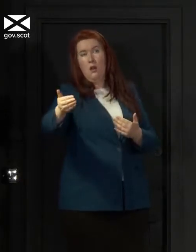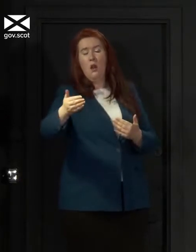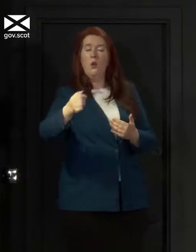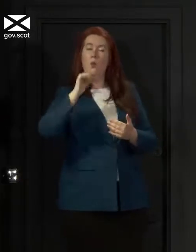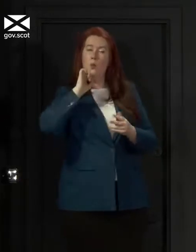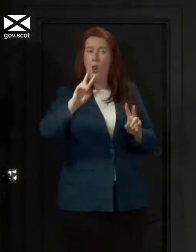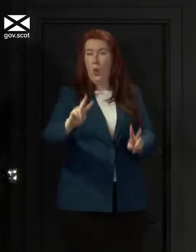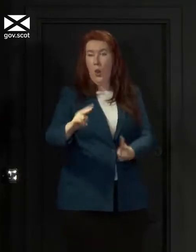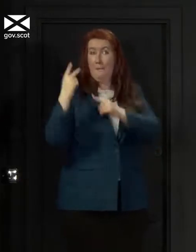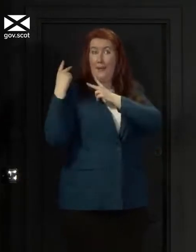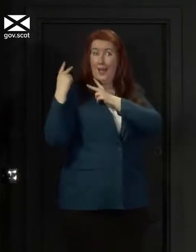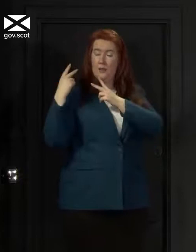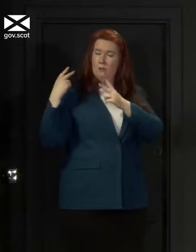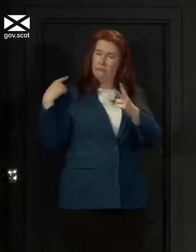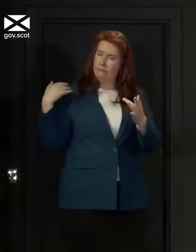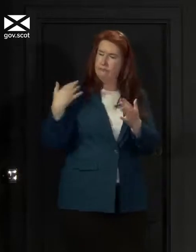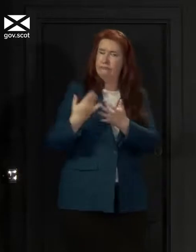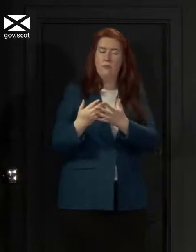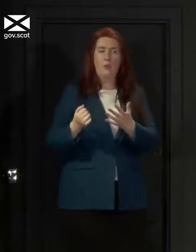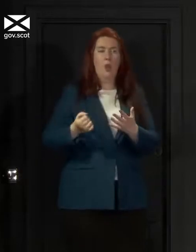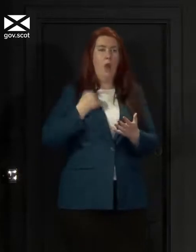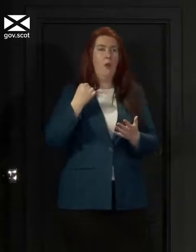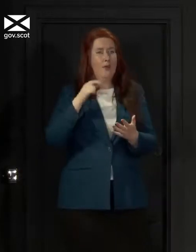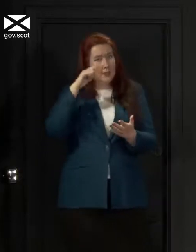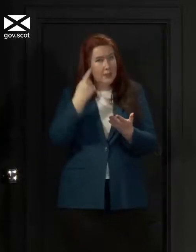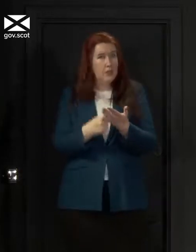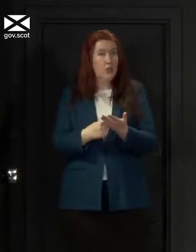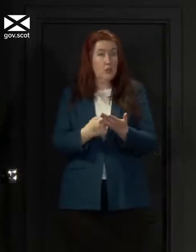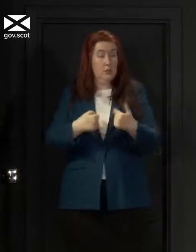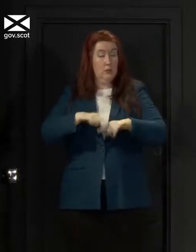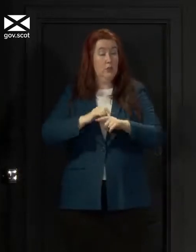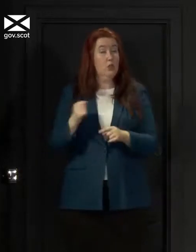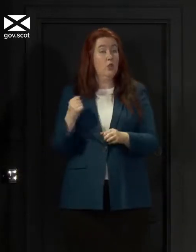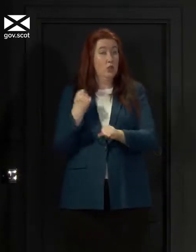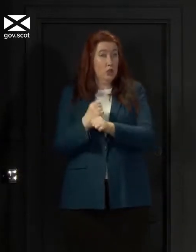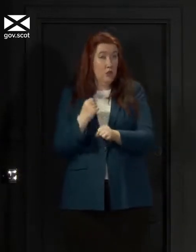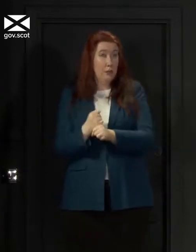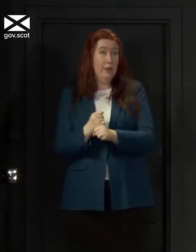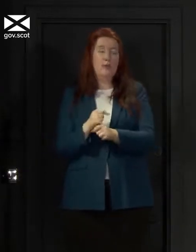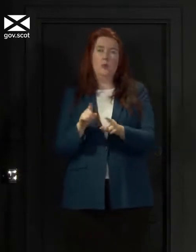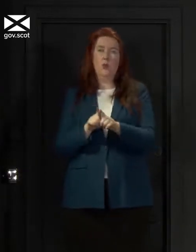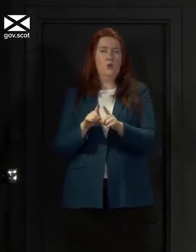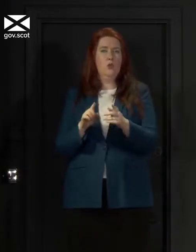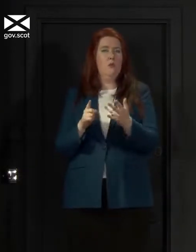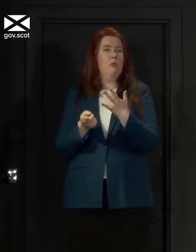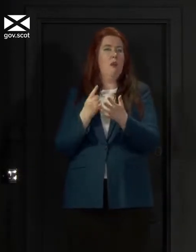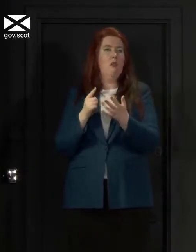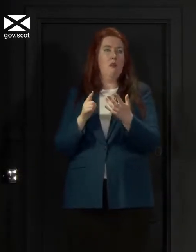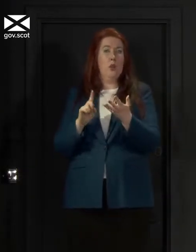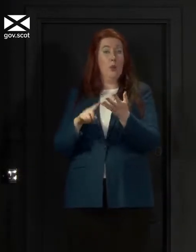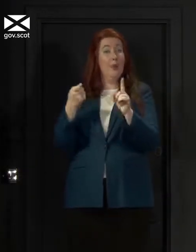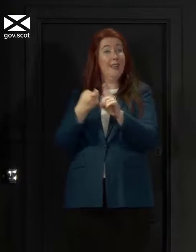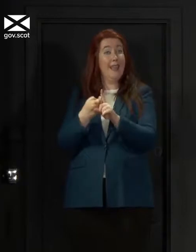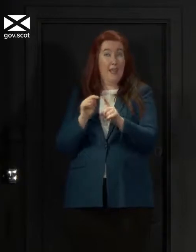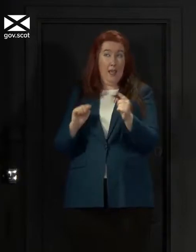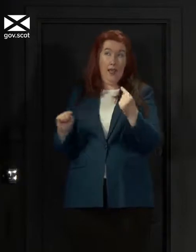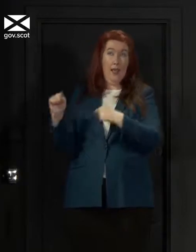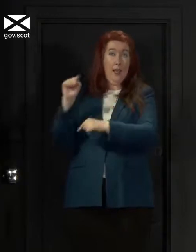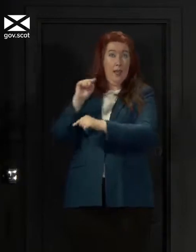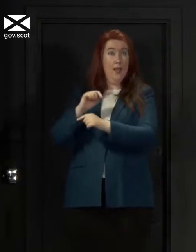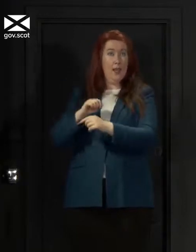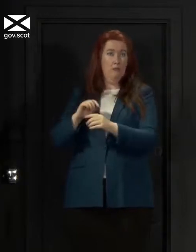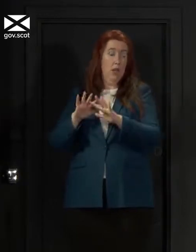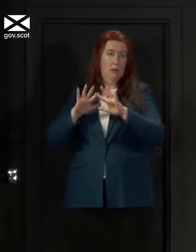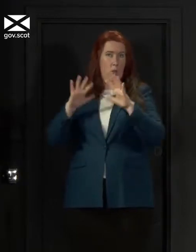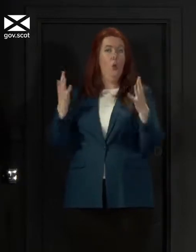back at all the decisions we made as a government in Scotland as governments made in the rest of the UK and wider